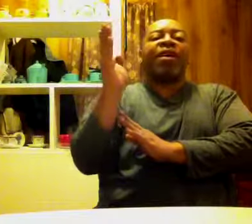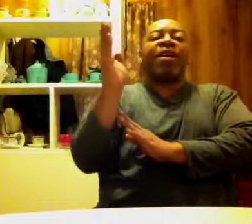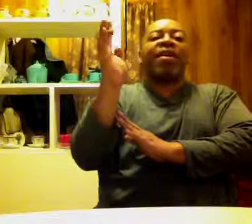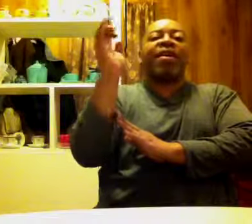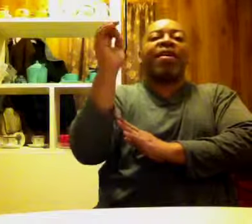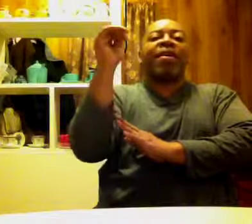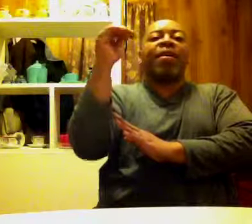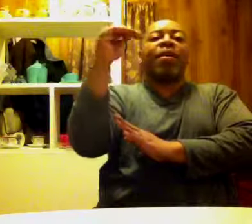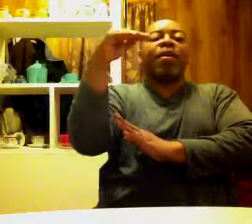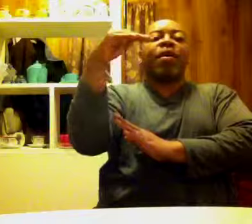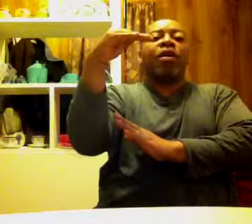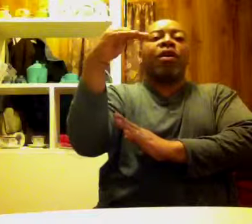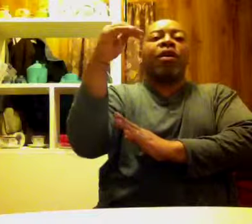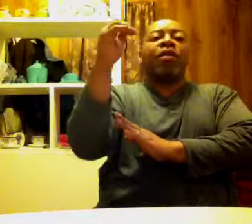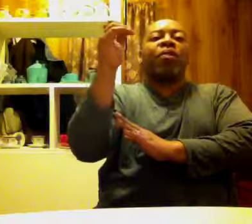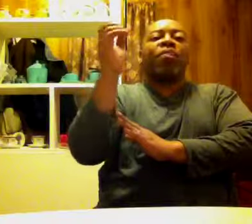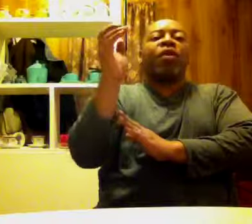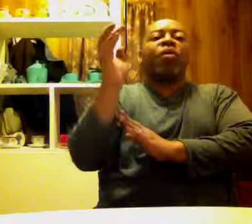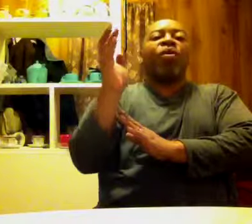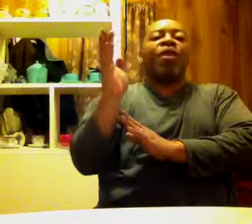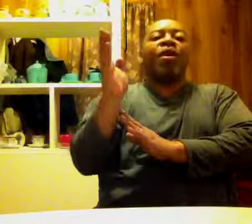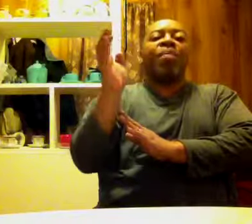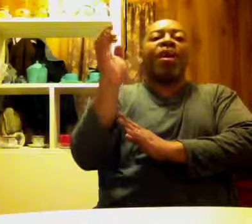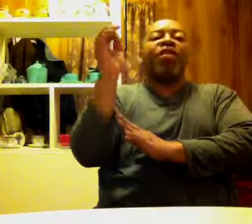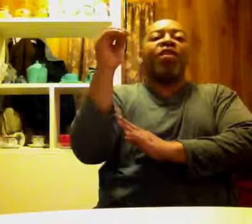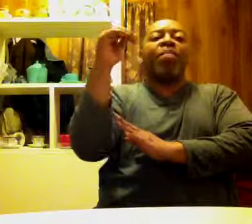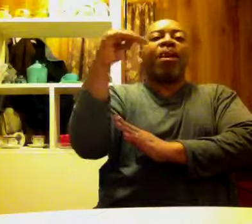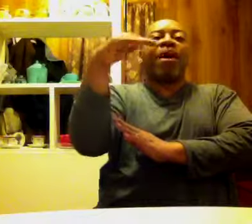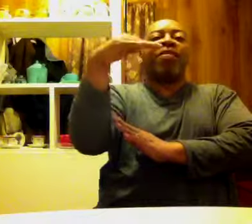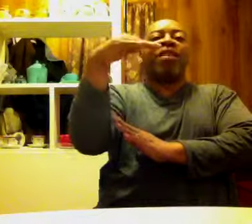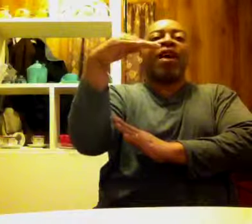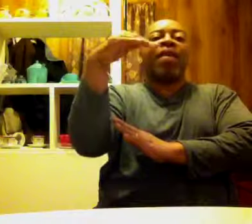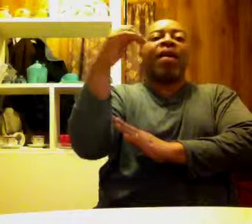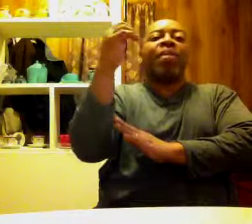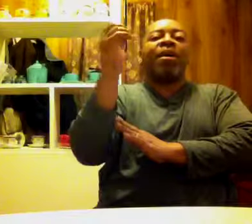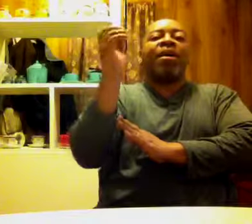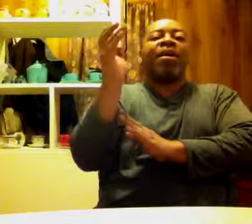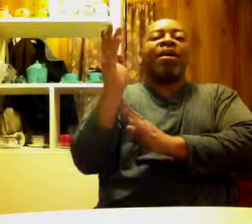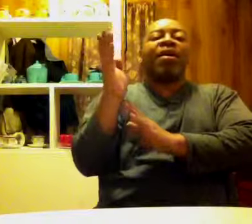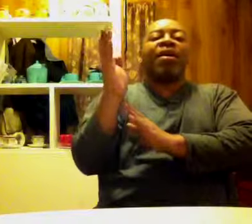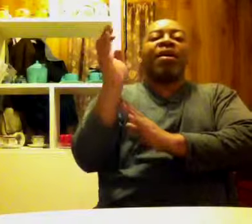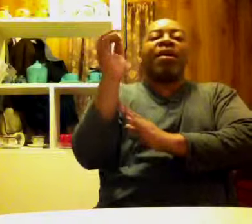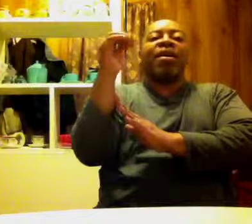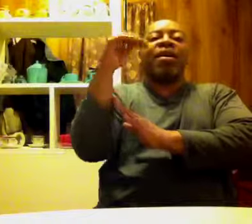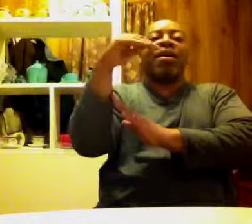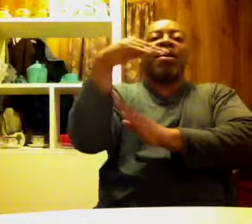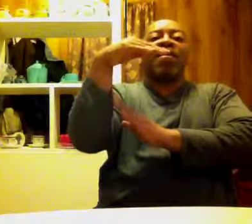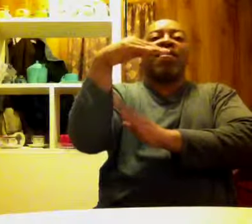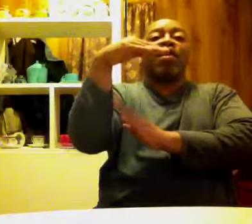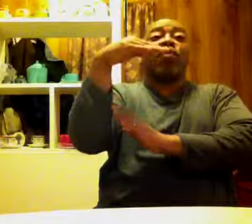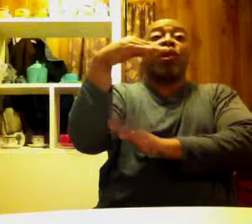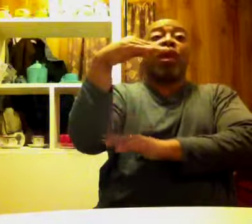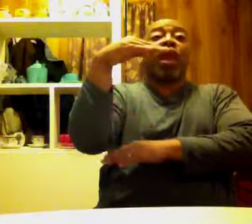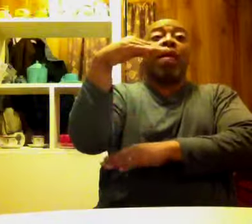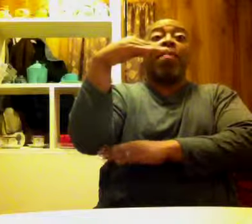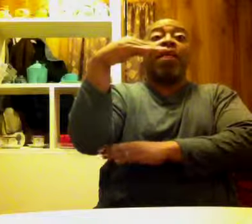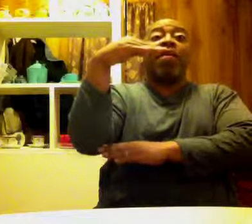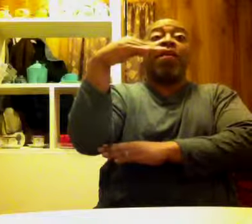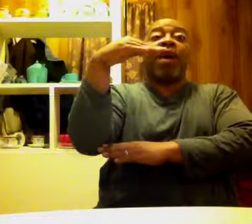uh, go over the imaginary box. Now, I'm making, this would look a lot better if I,